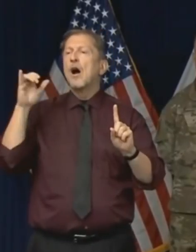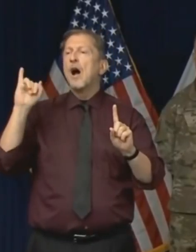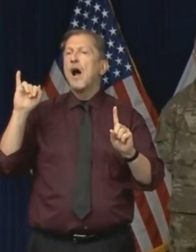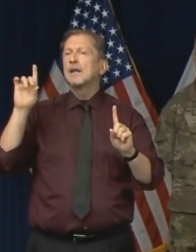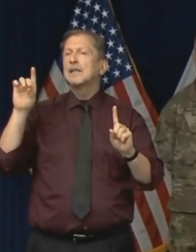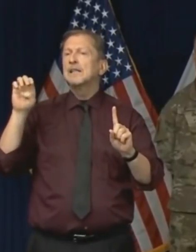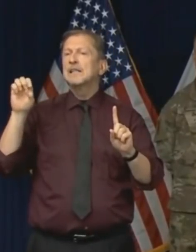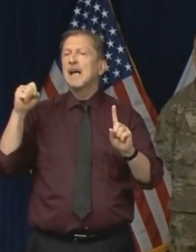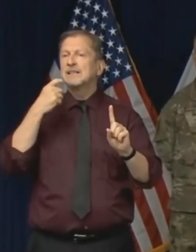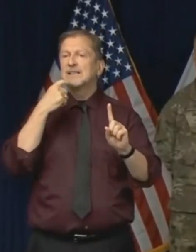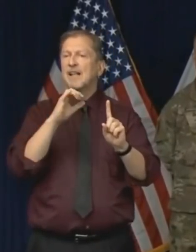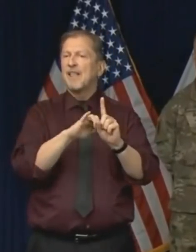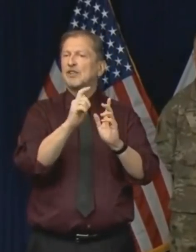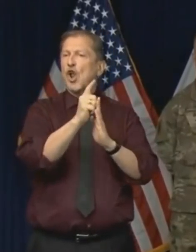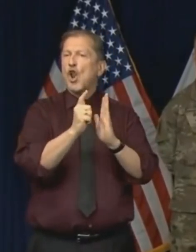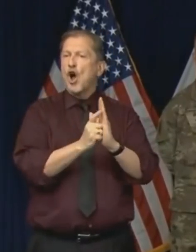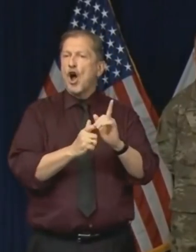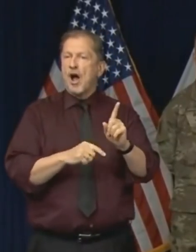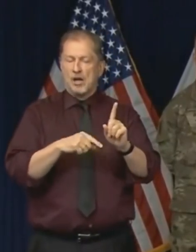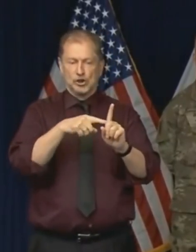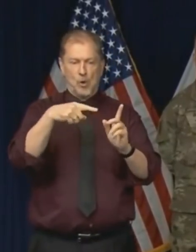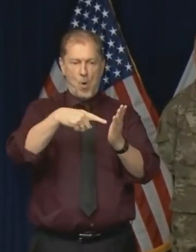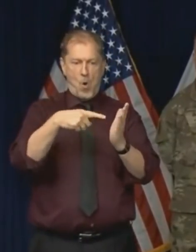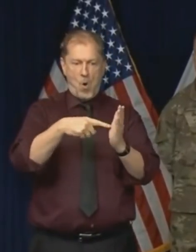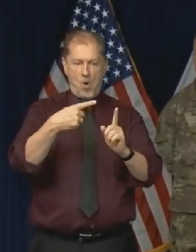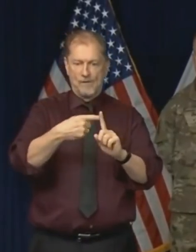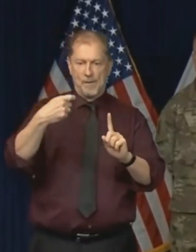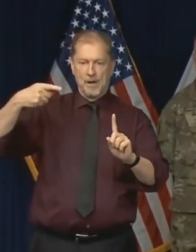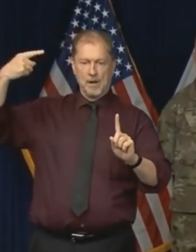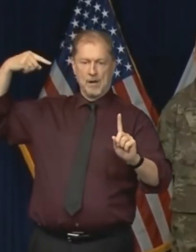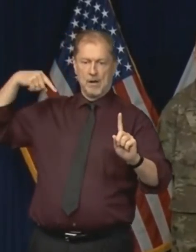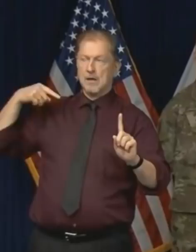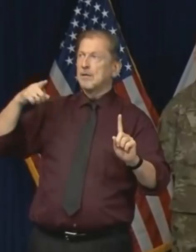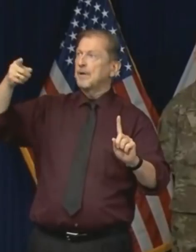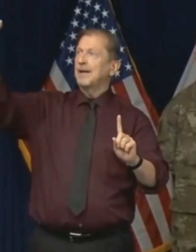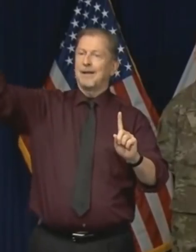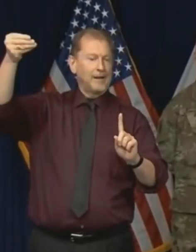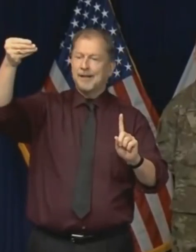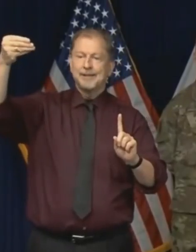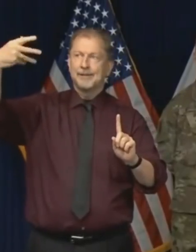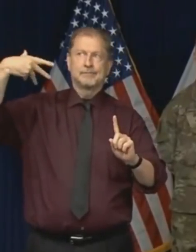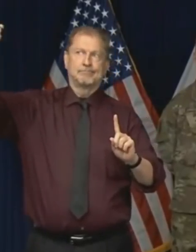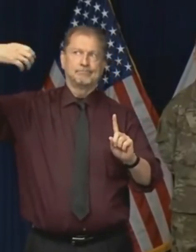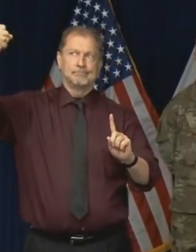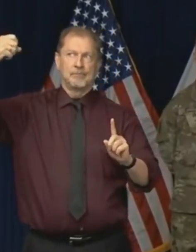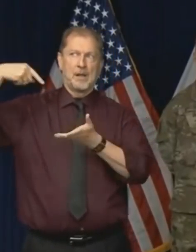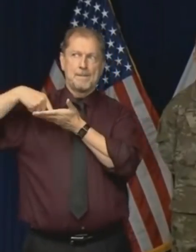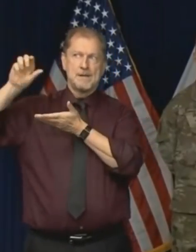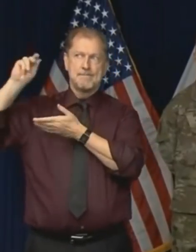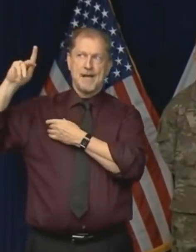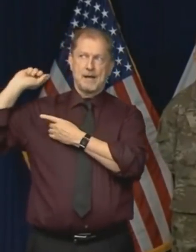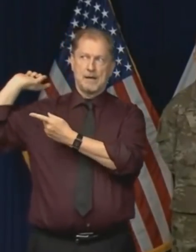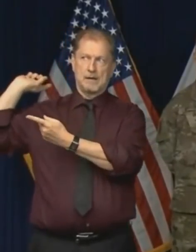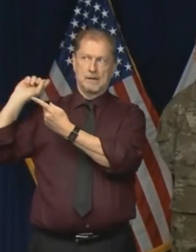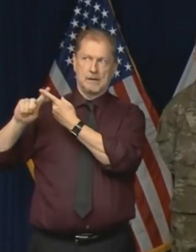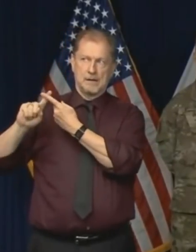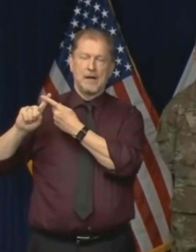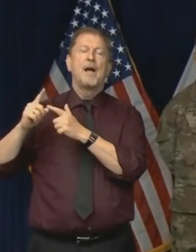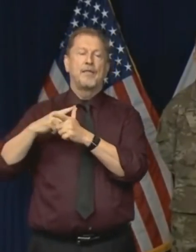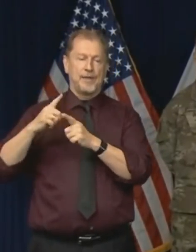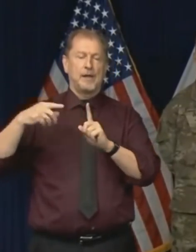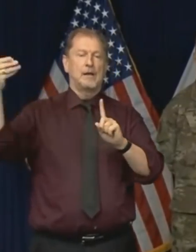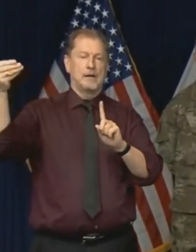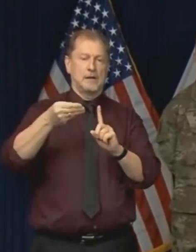a law by statute that these penalty weeks are levied. So my question to you today, following up, which I am doing today, is, is there anything